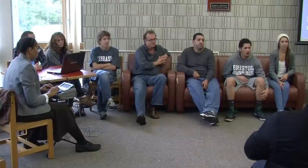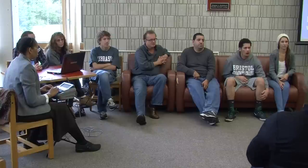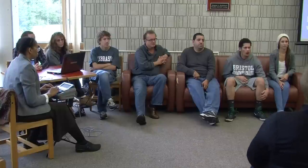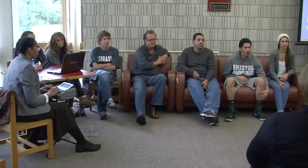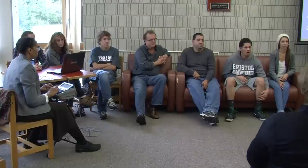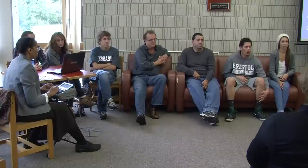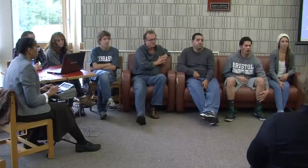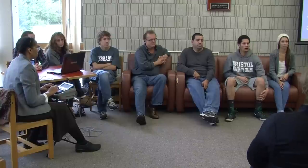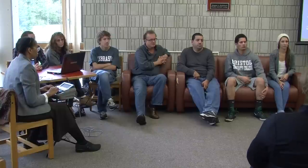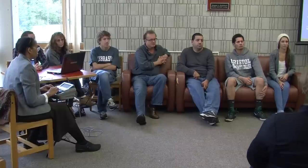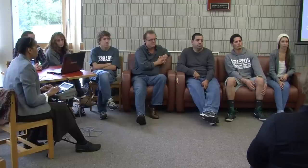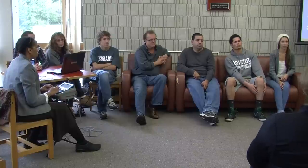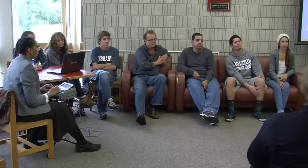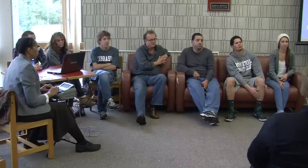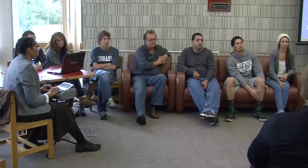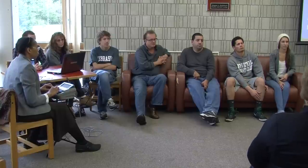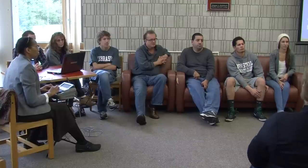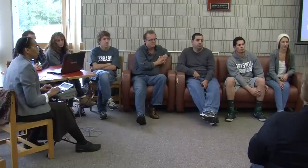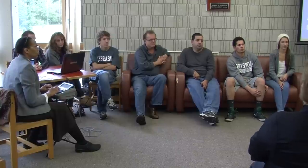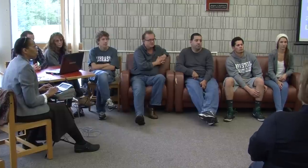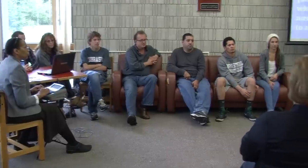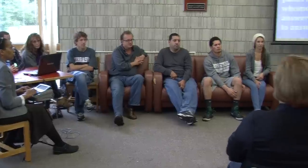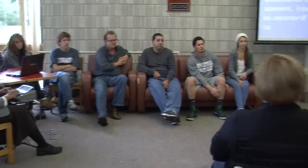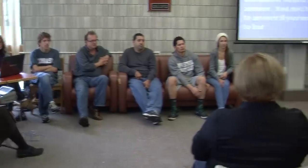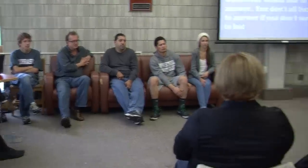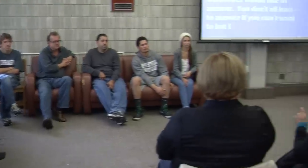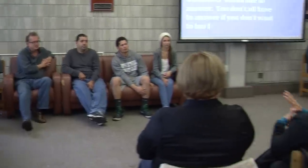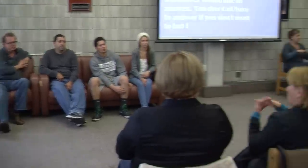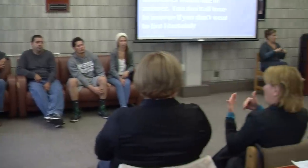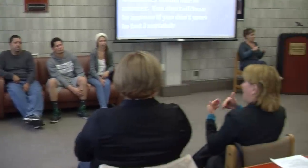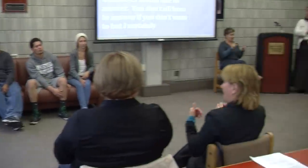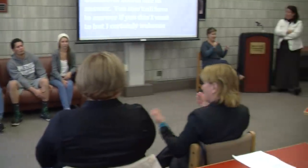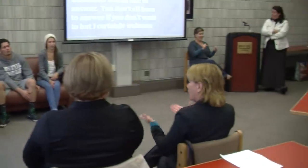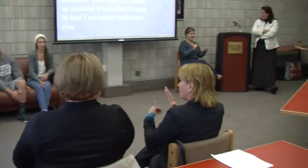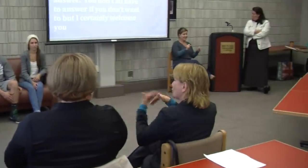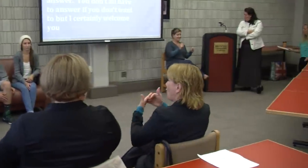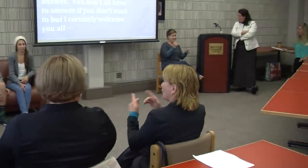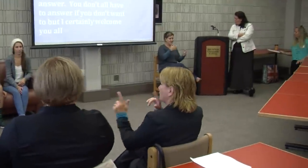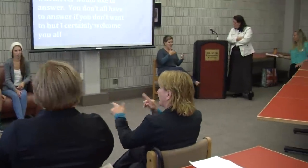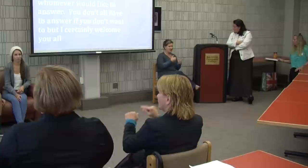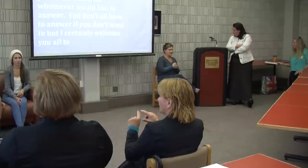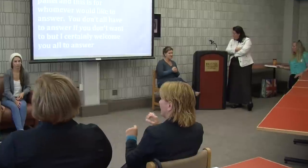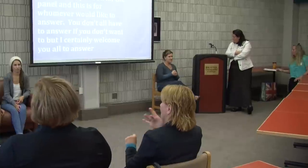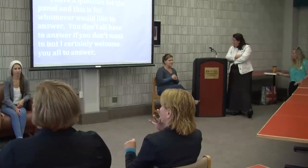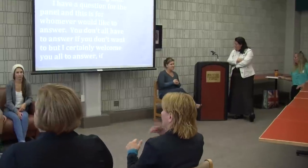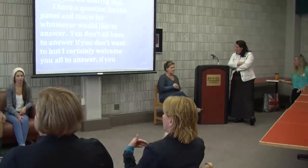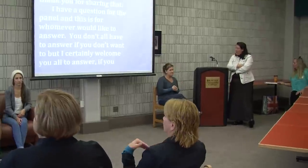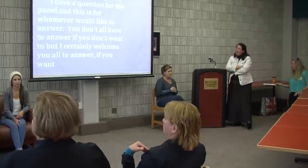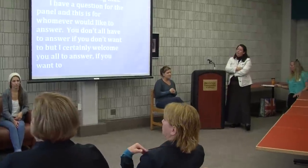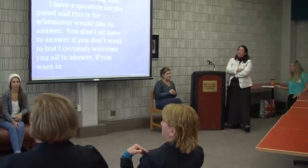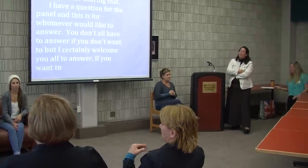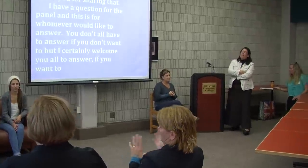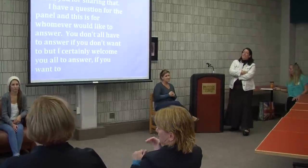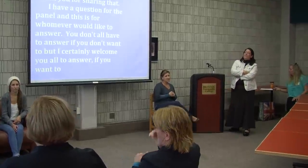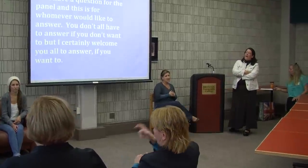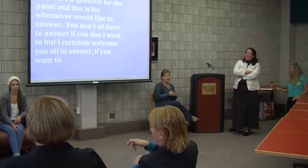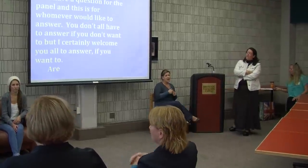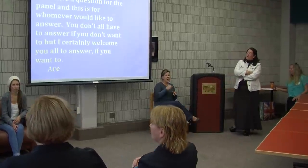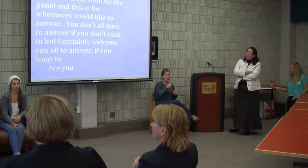have to answer if you don't want to. But I certainly welcome you all to answer if you want to. Are you the only deaf or